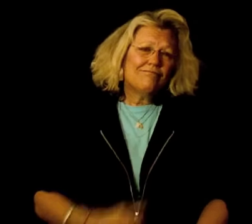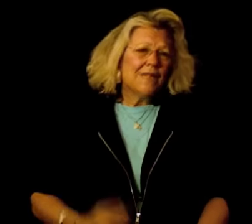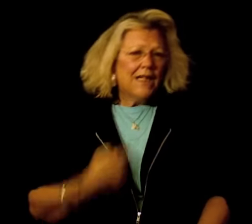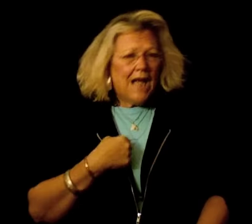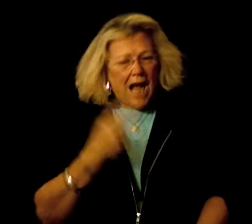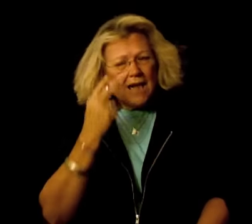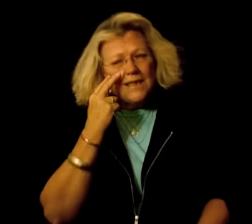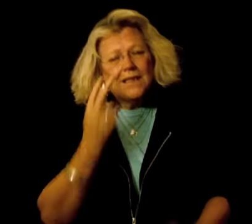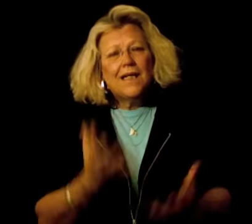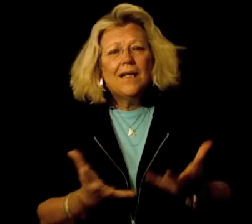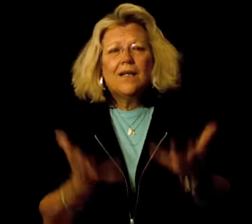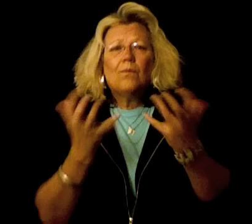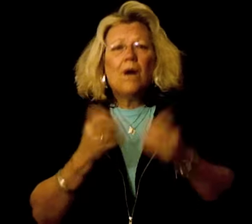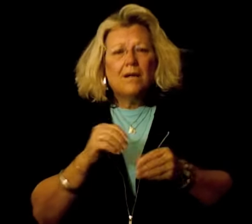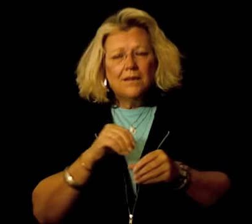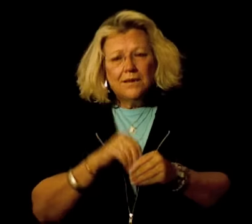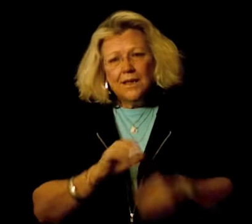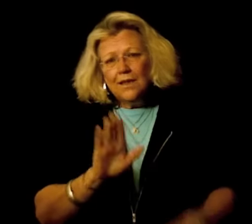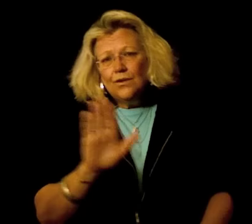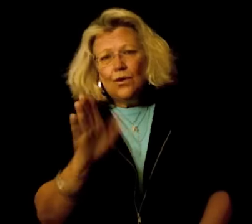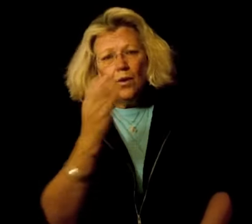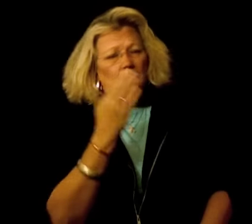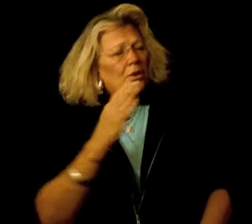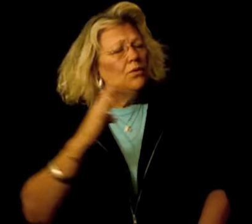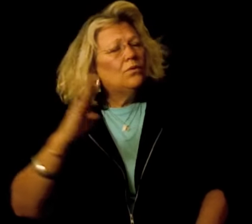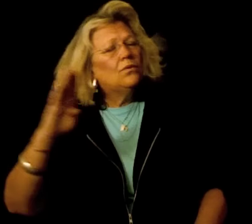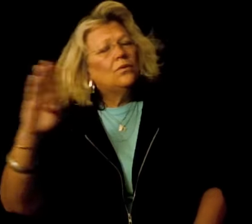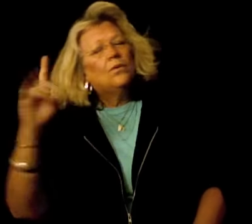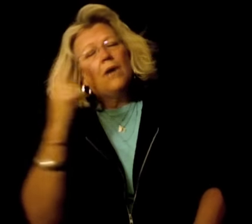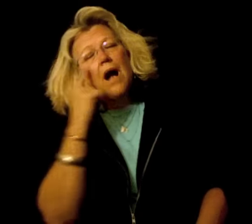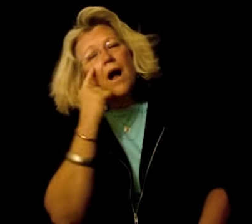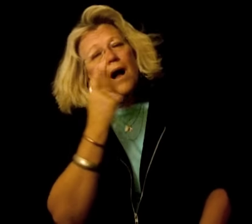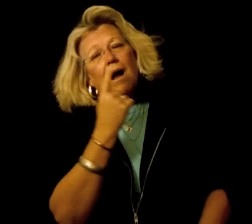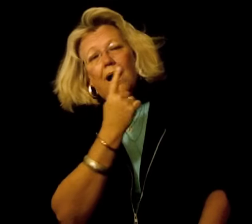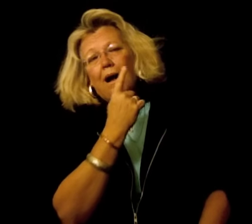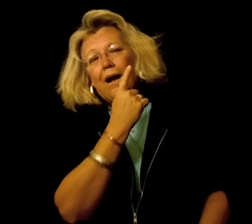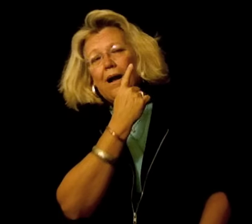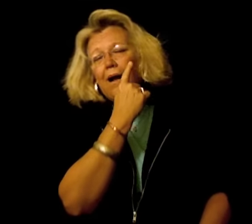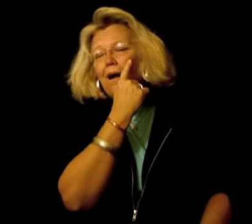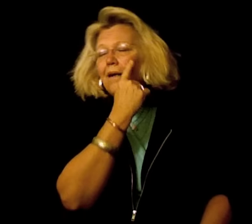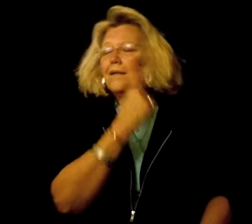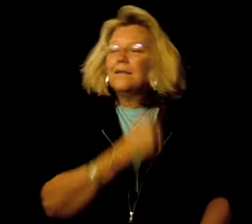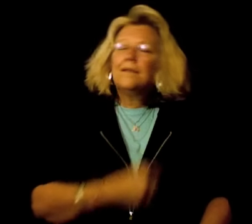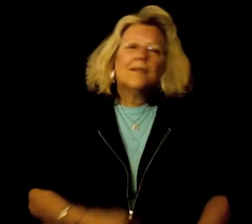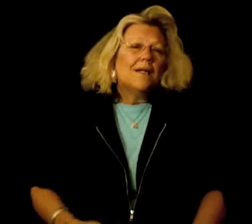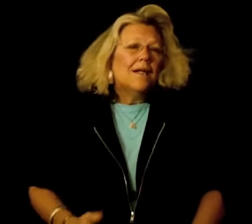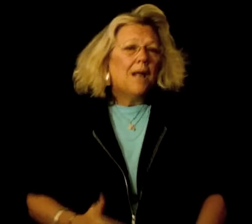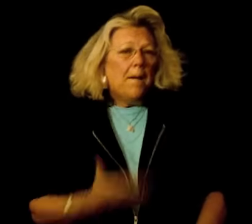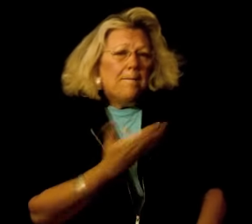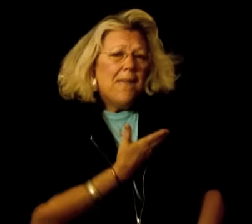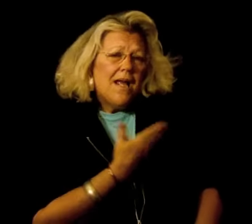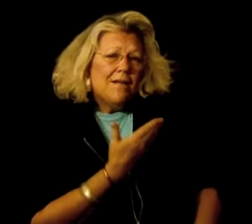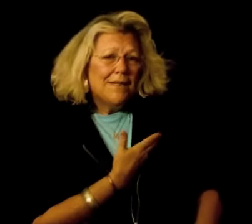I see the one in your blue eyes. Now, baby,